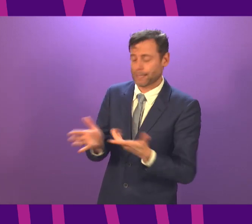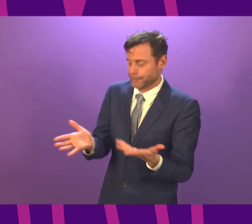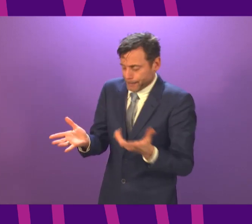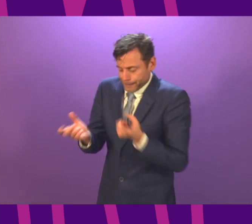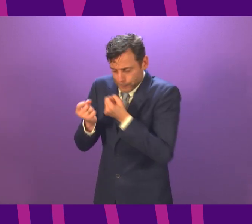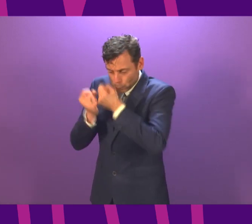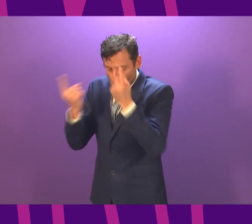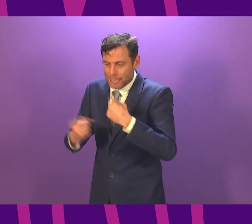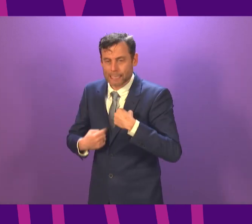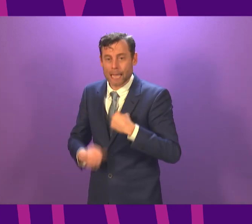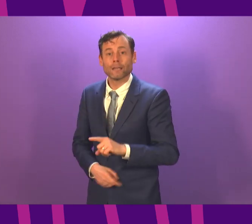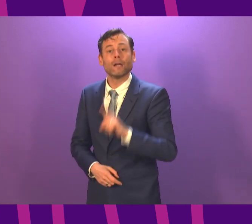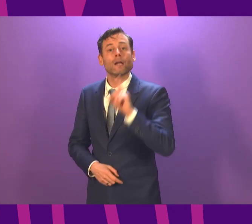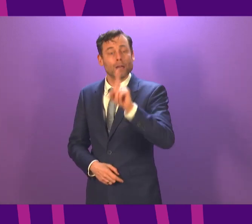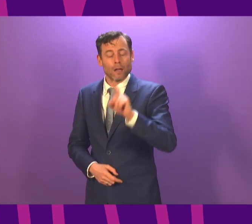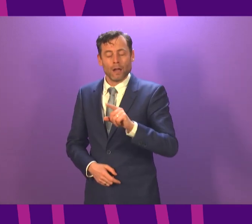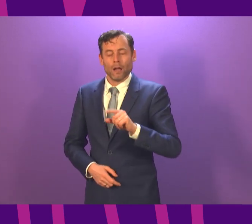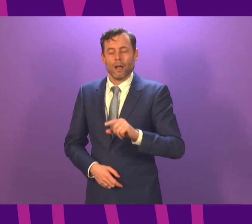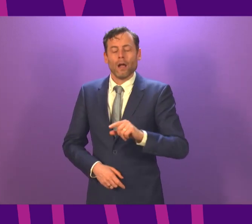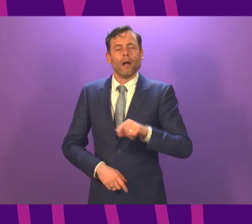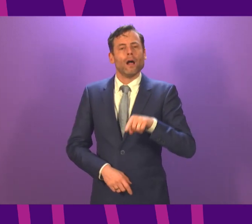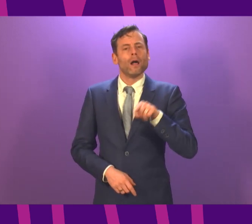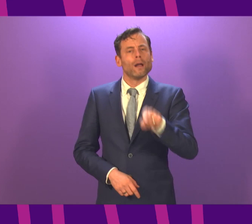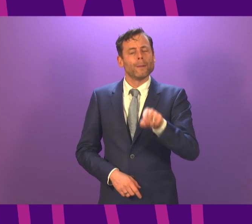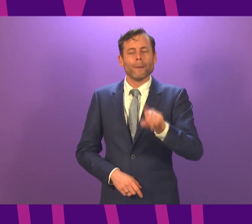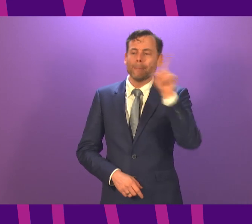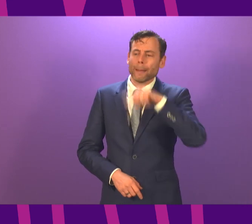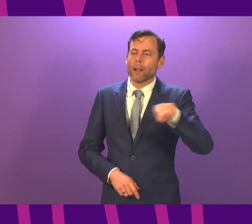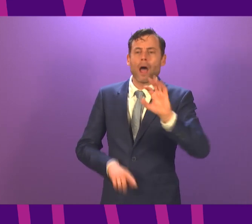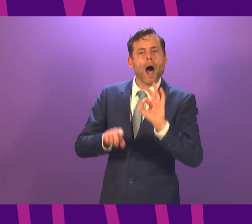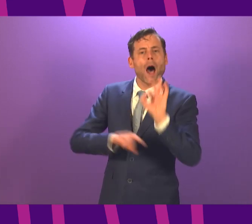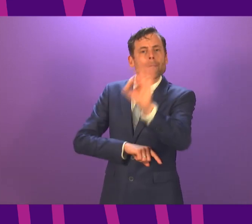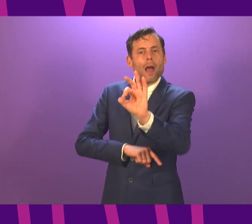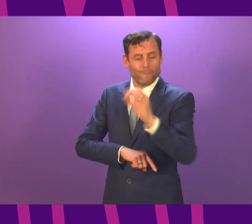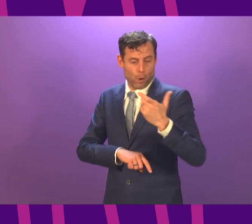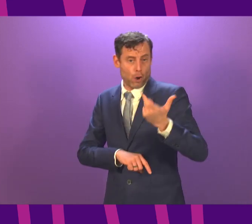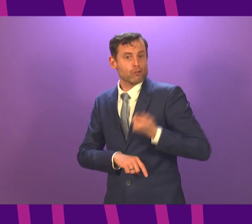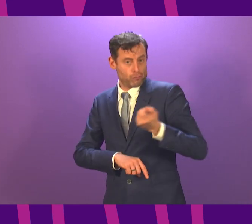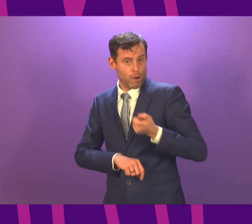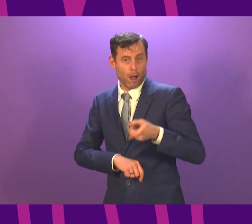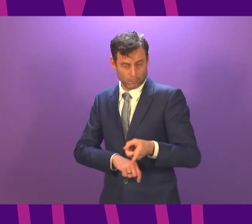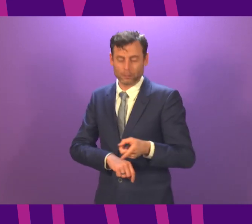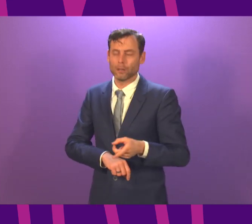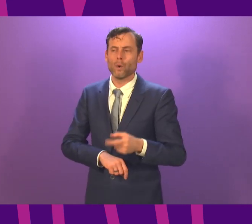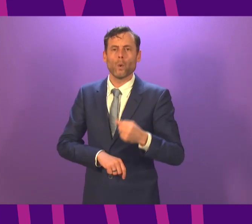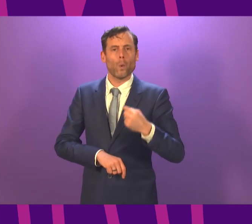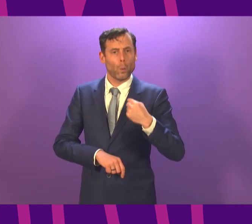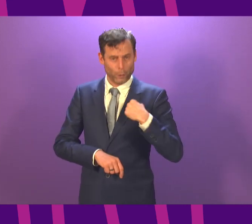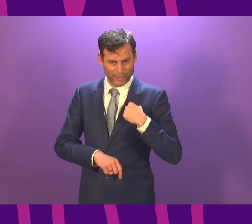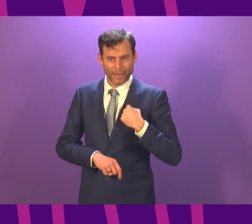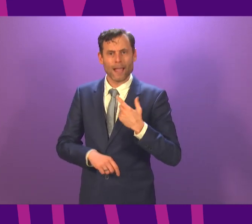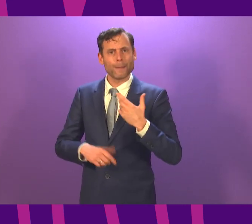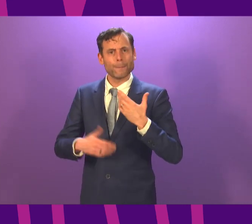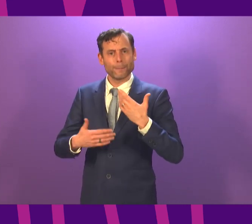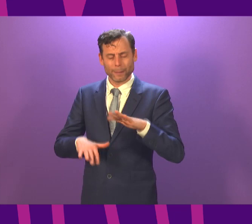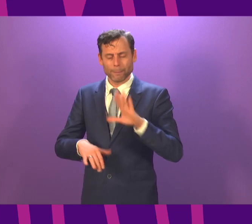payment. We have already extended eligibility for that since it was introduced and we will continue to look to do that. On the